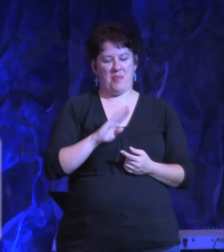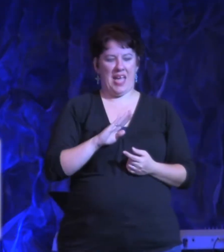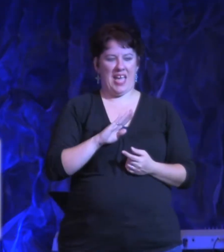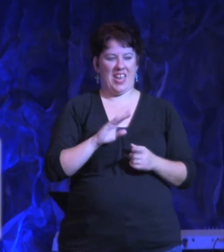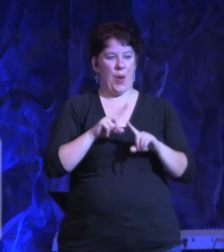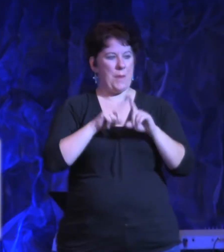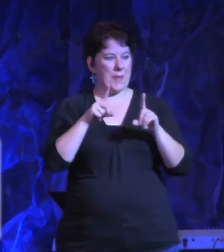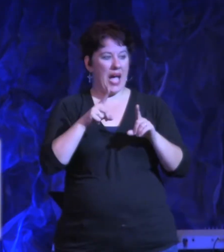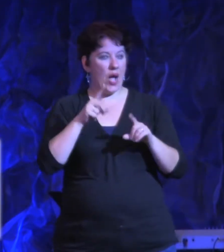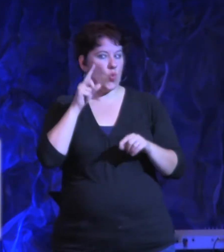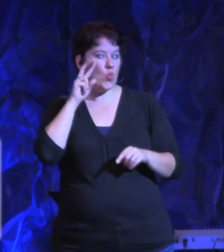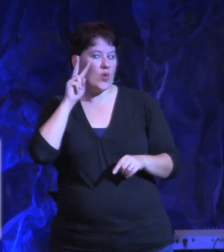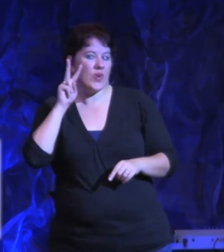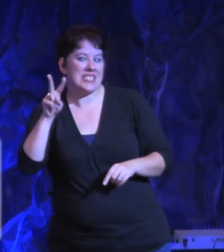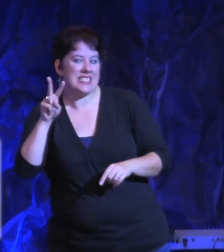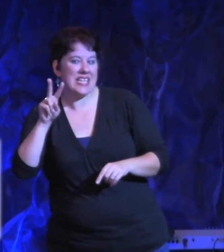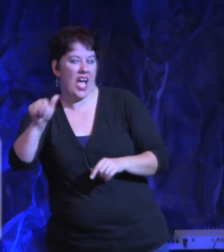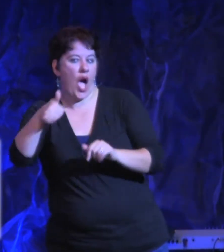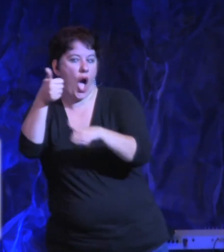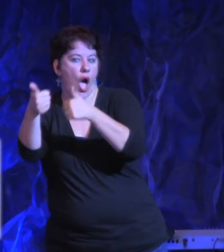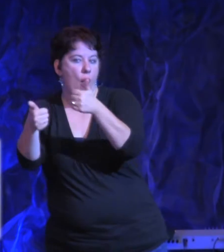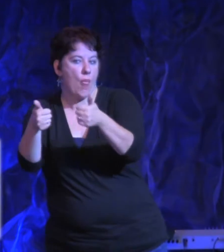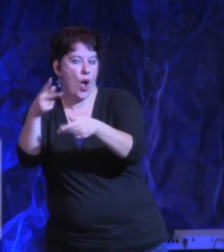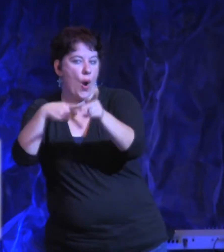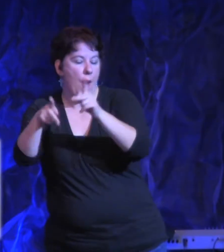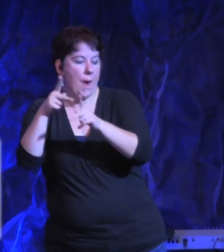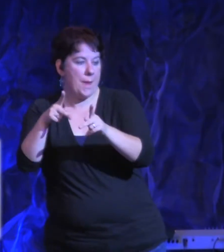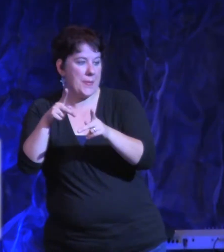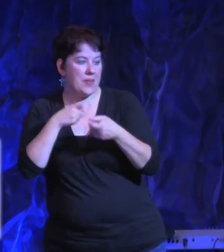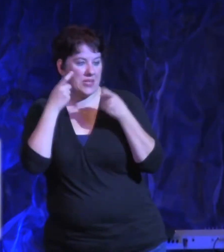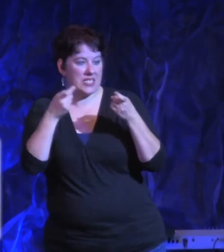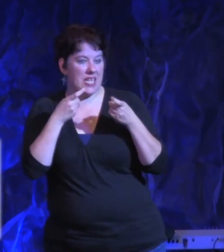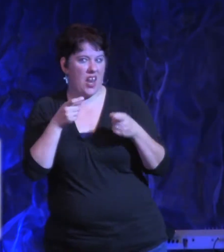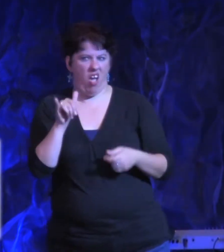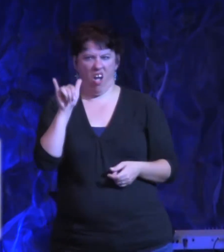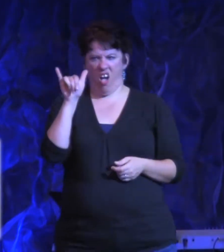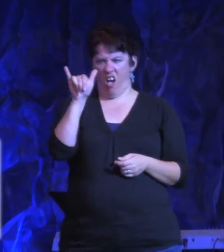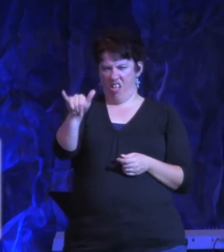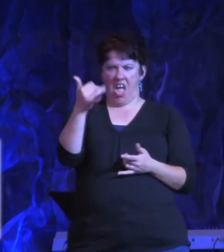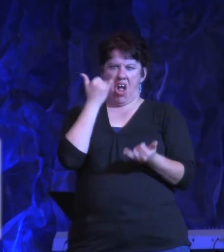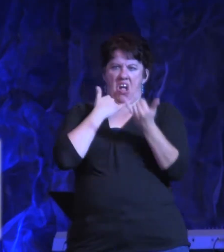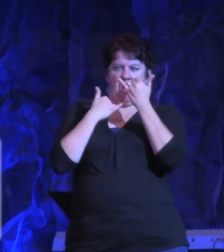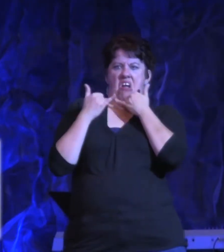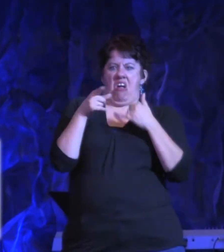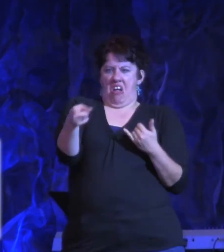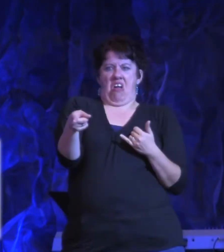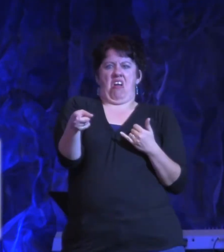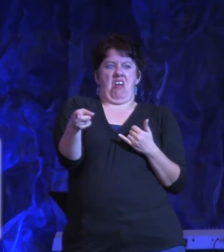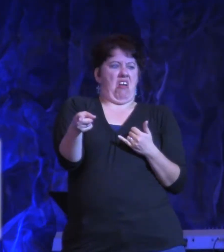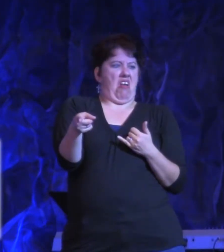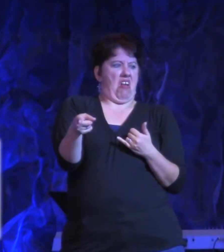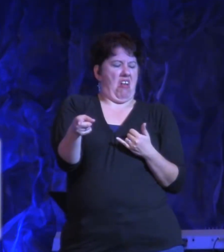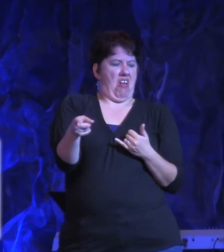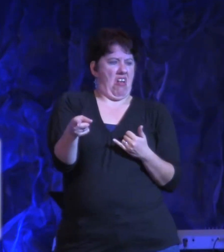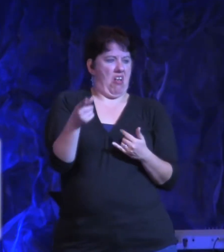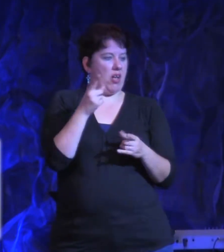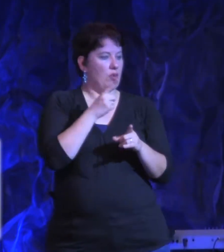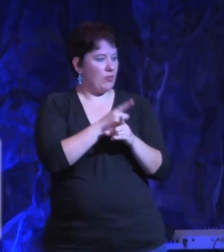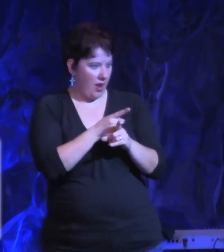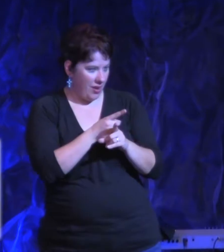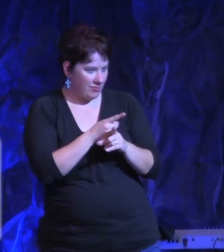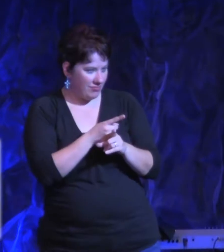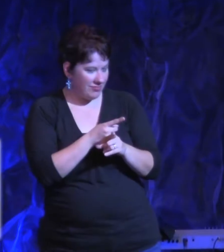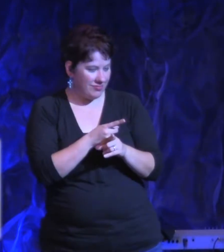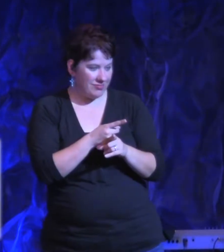When we sin, oh, it's just a little trip, just a little trip. But when others have a little, oh,